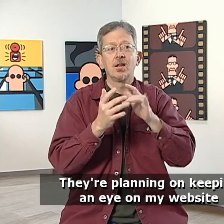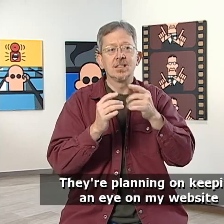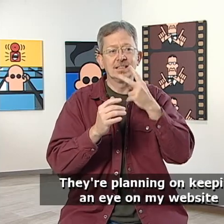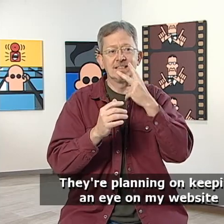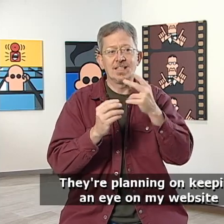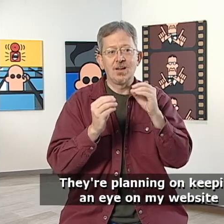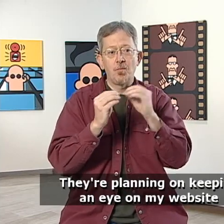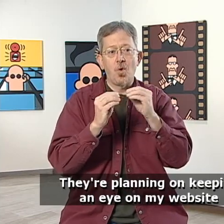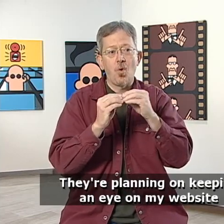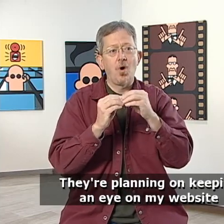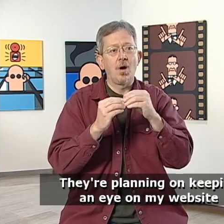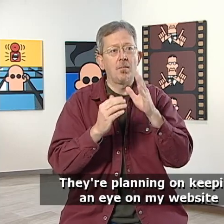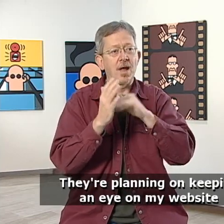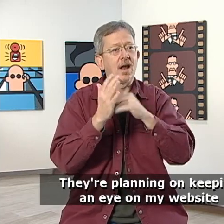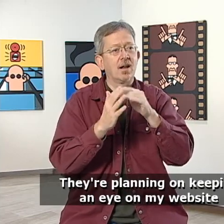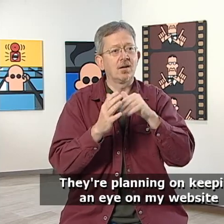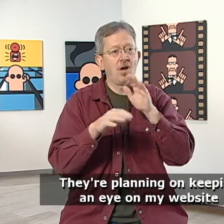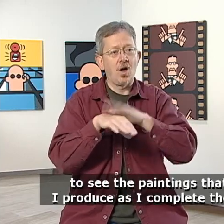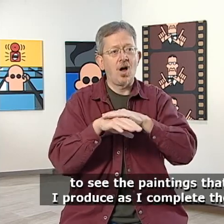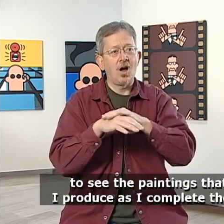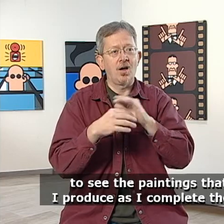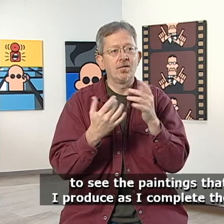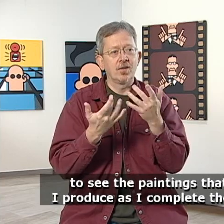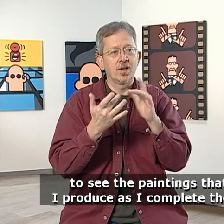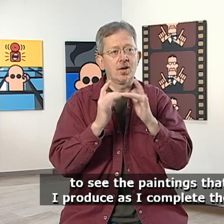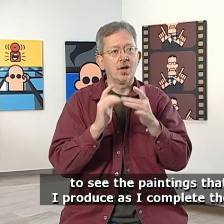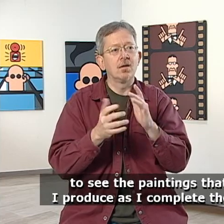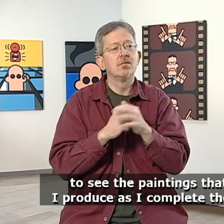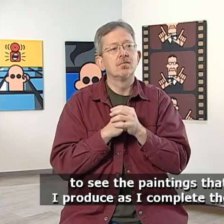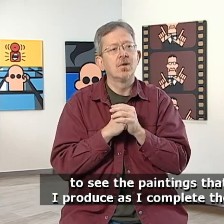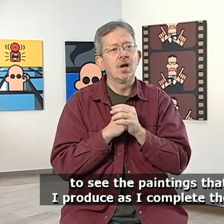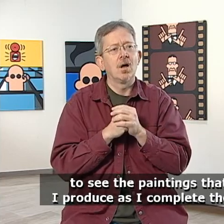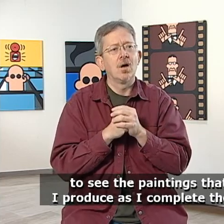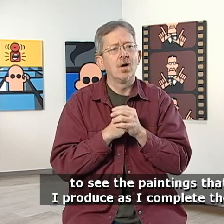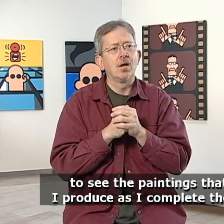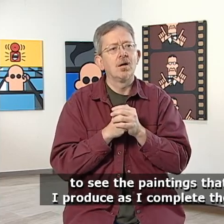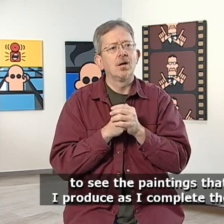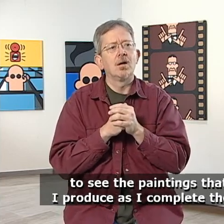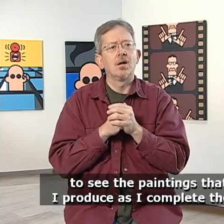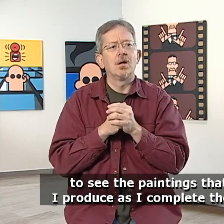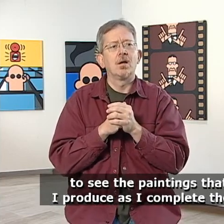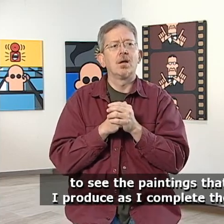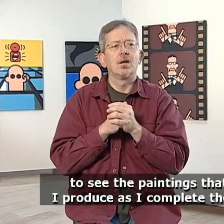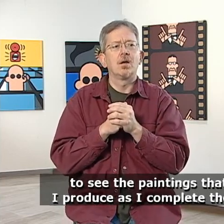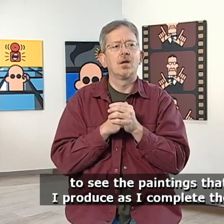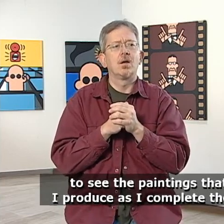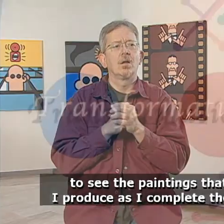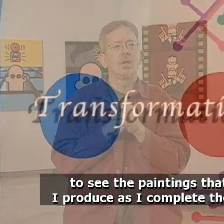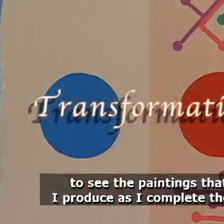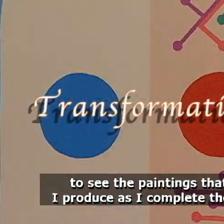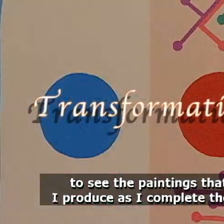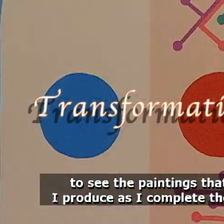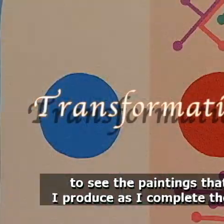They're planning on keeping an eye on my website to see the paintings that I produce as I complete them.